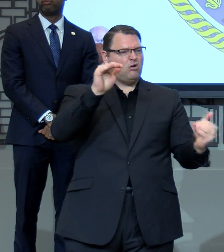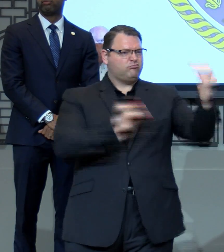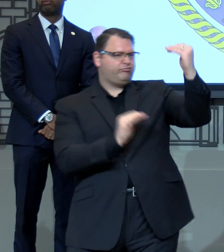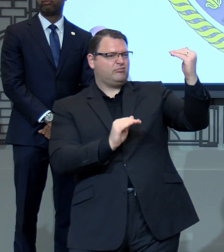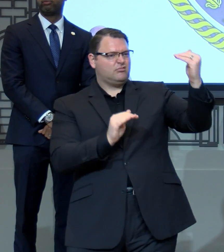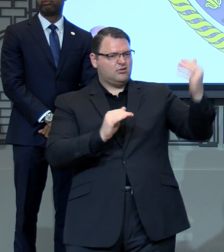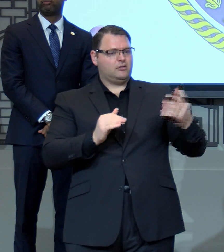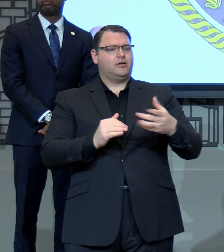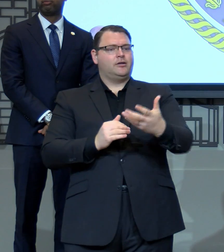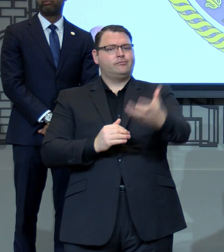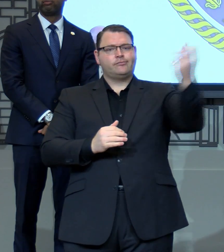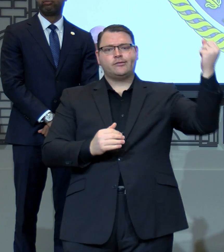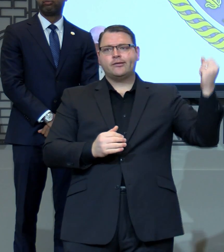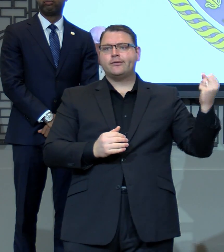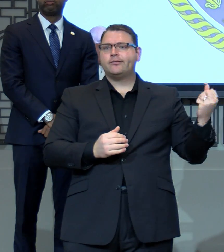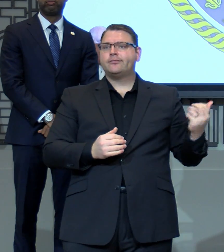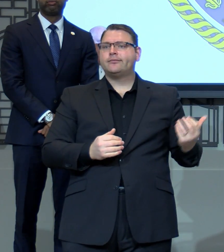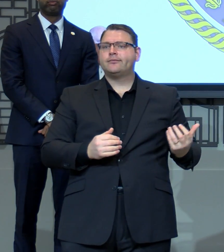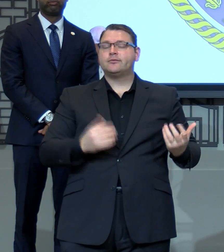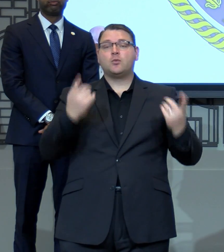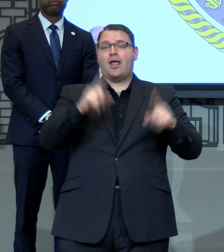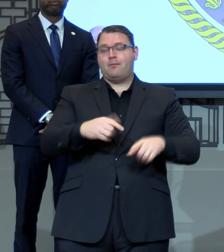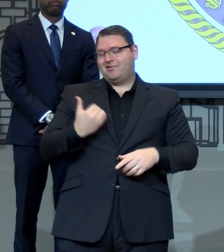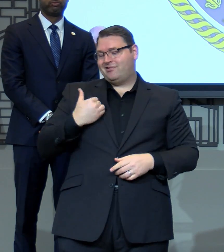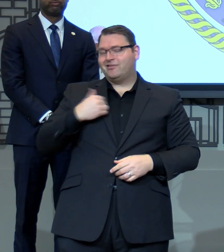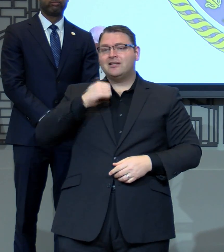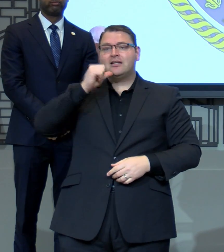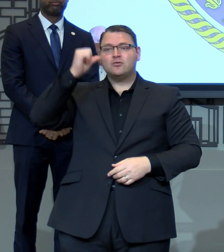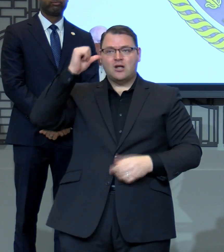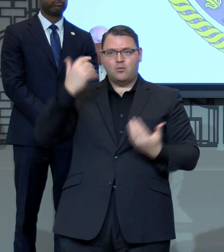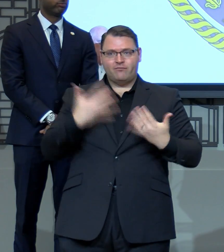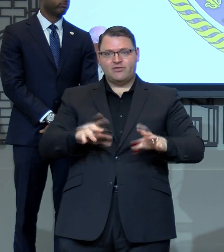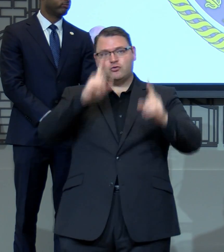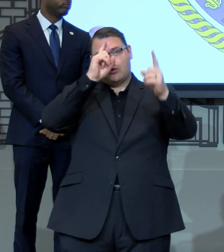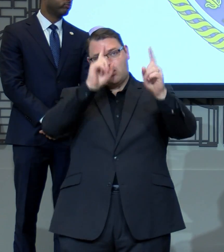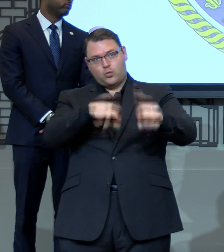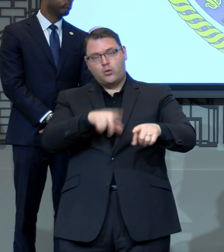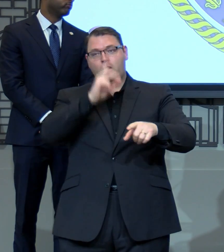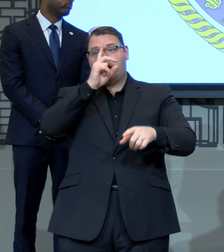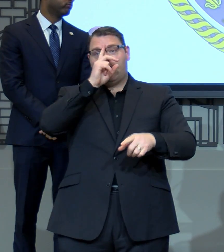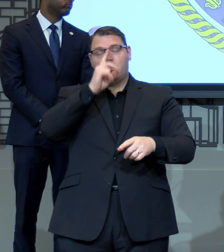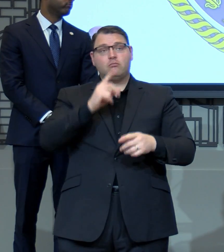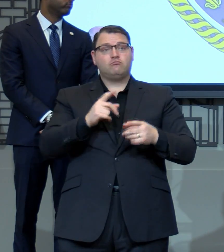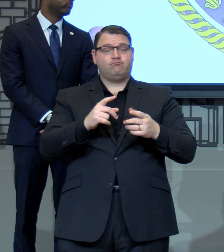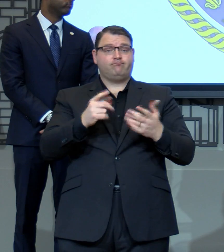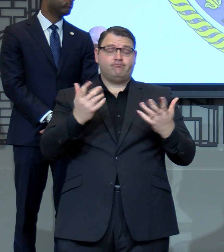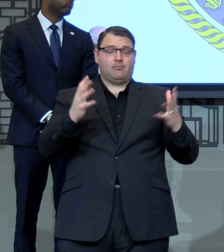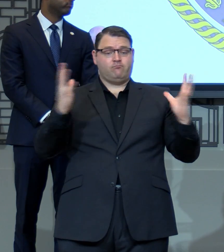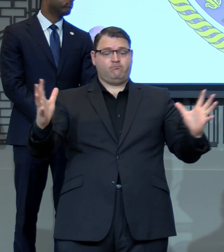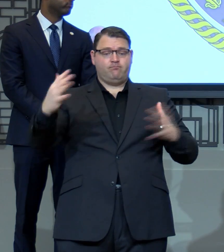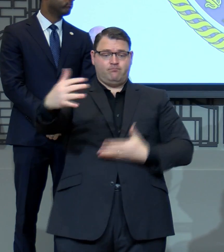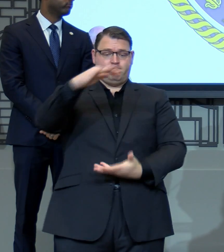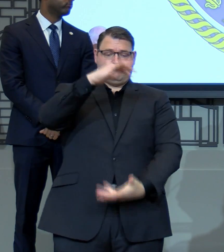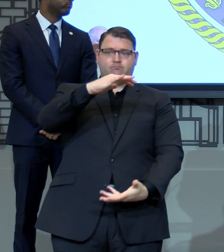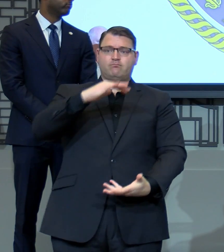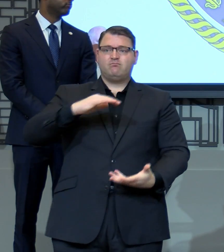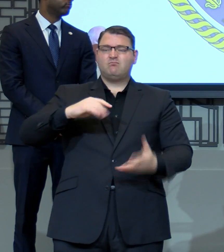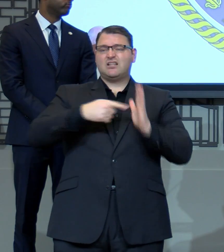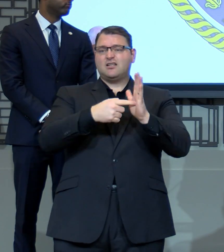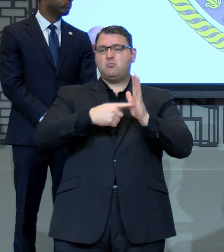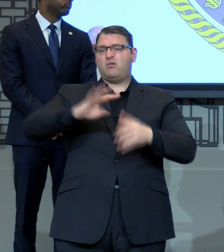had entered into an agreement to purchase a number of PPEs, large quantity, for example, at $4.